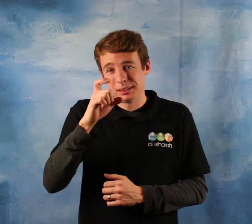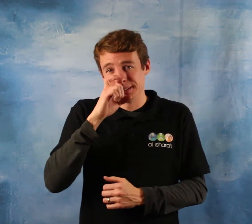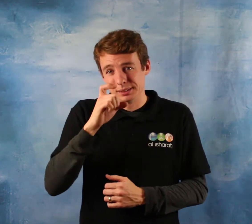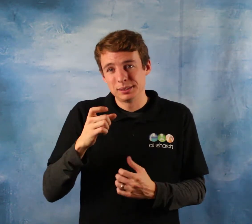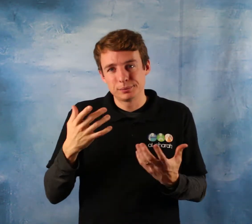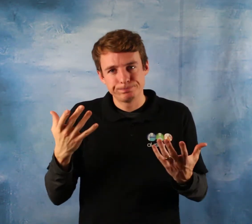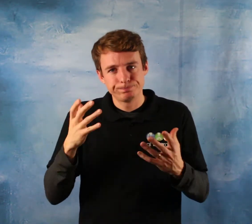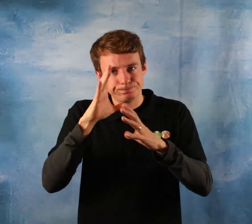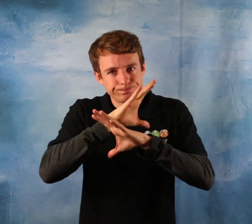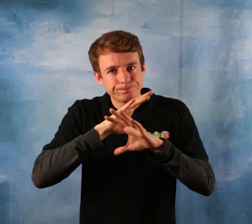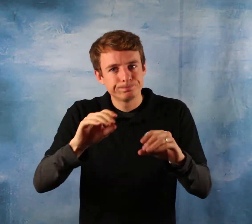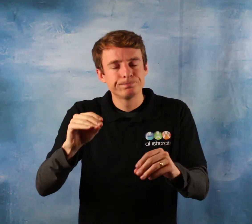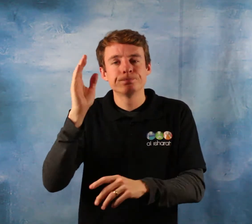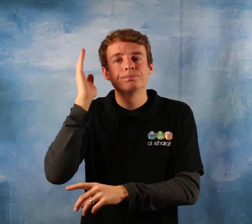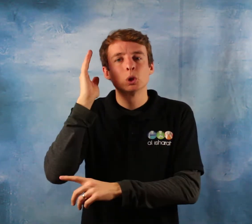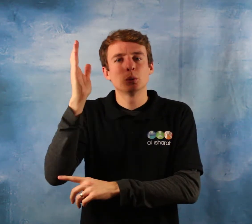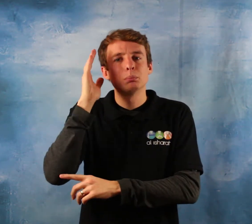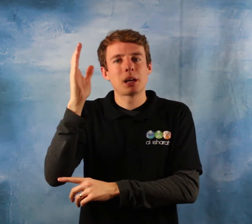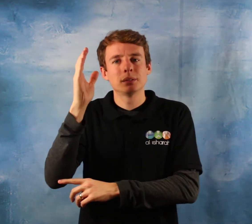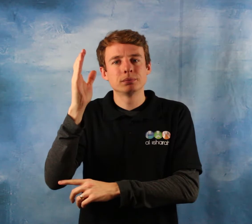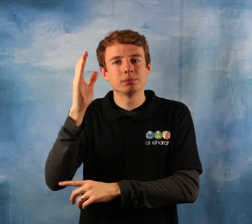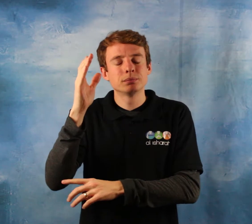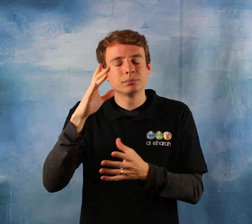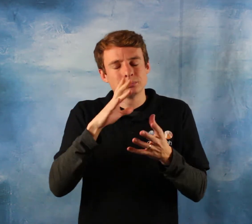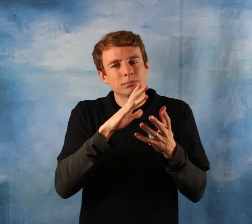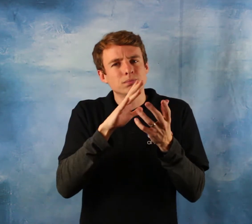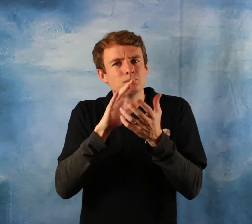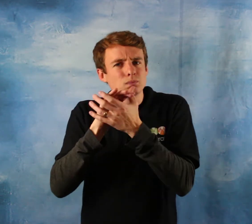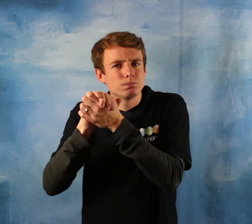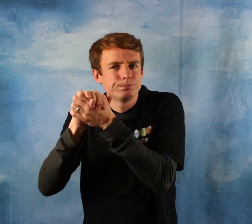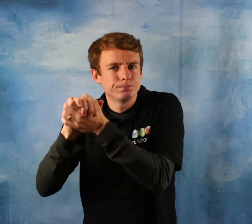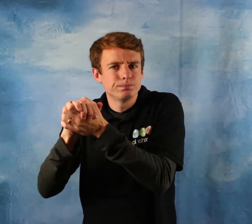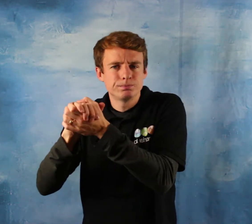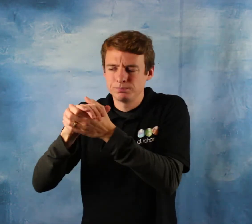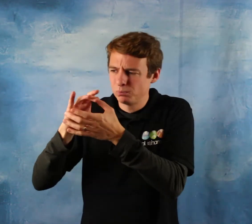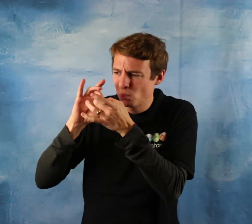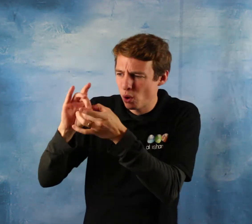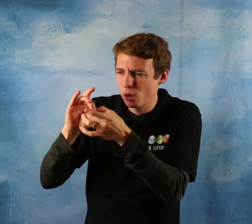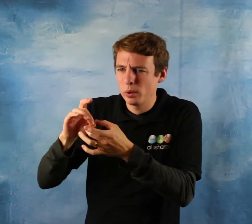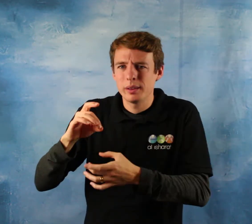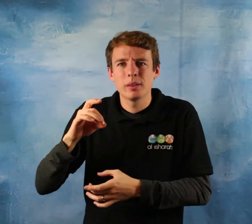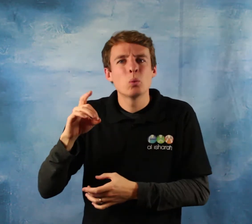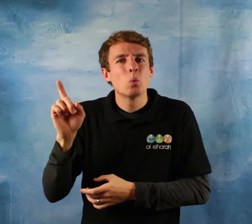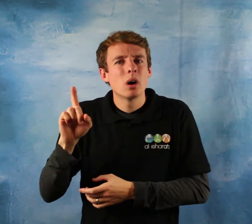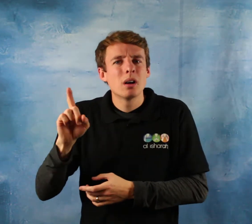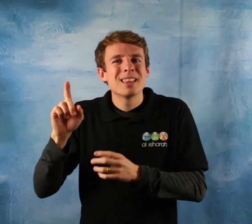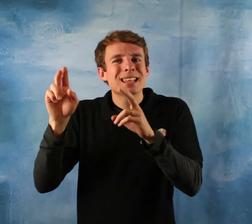of elimination of violence against women and this is a two week campaign but